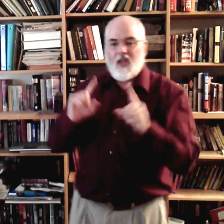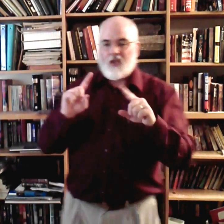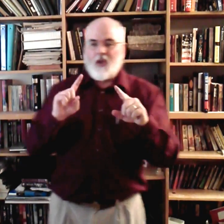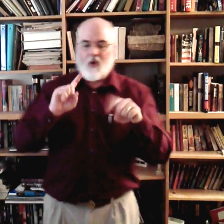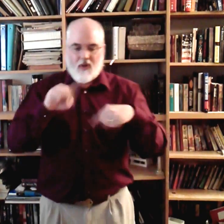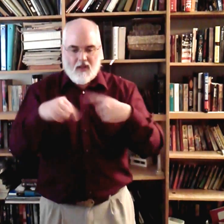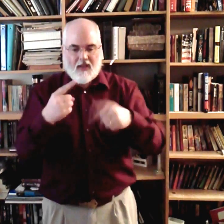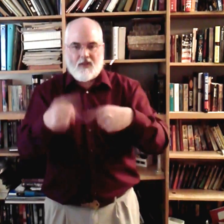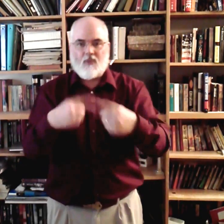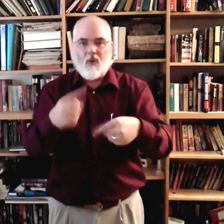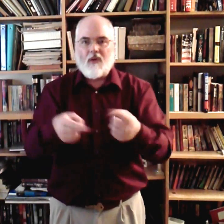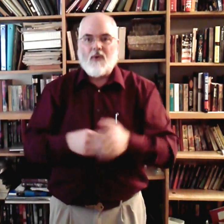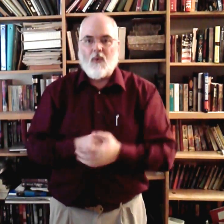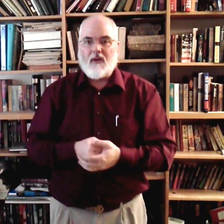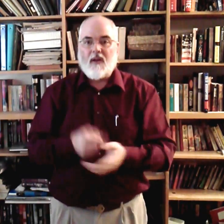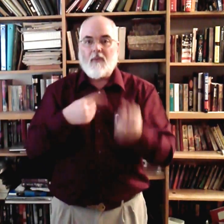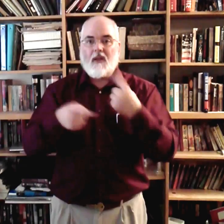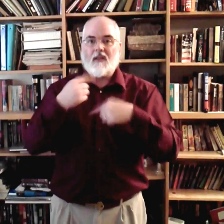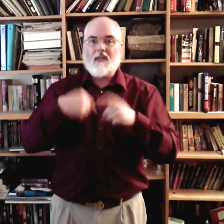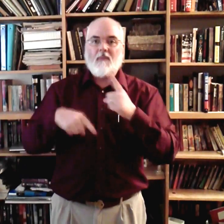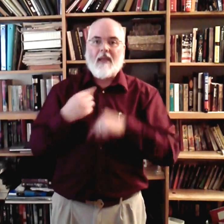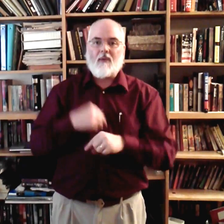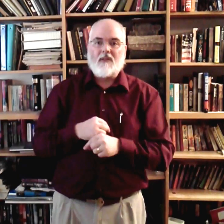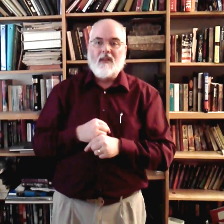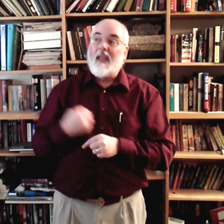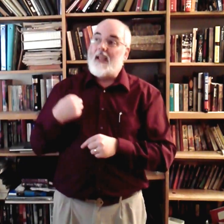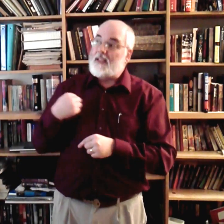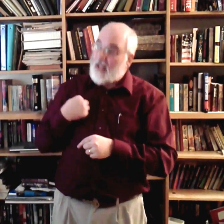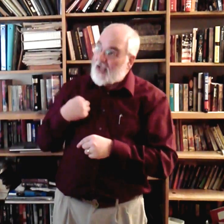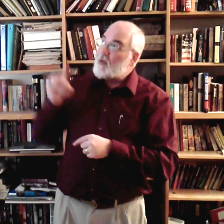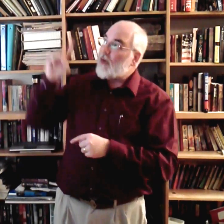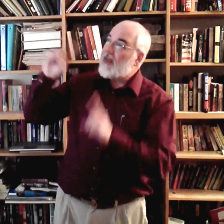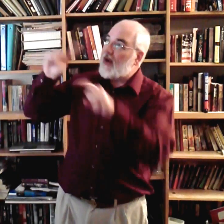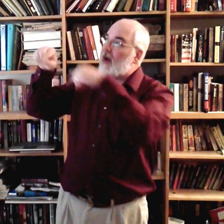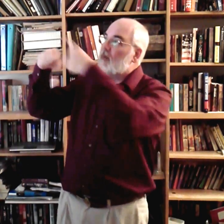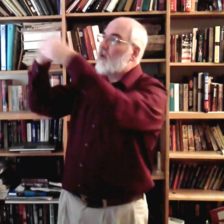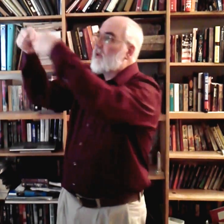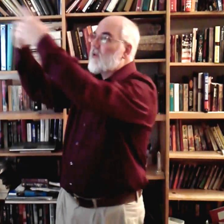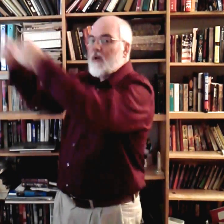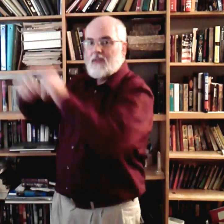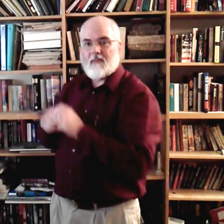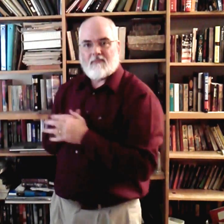Go is just rolling forward. Coming is coming backwards. And since I'm going there, I'm rolling towards them.